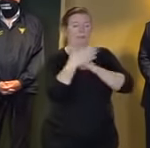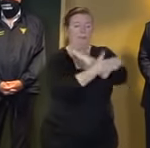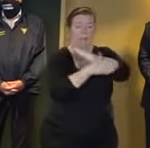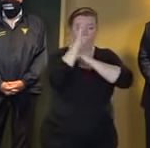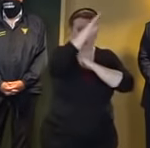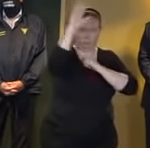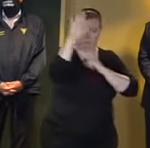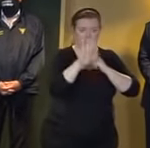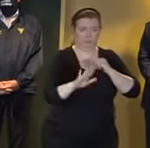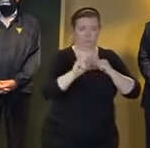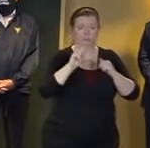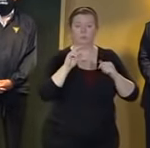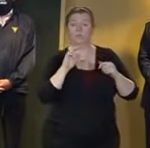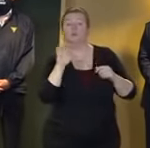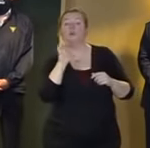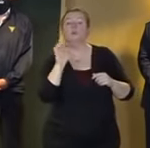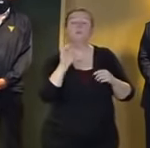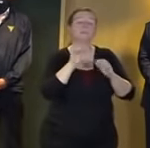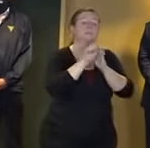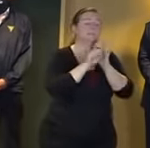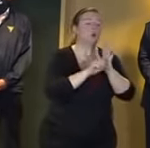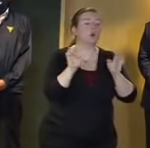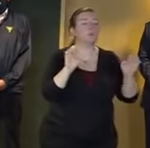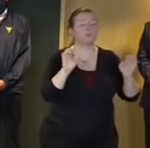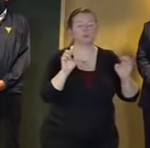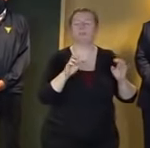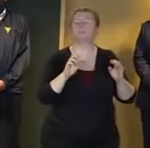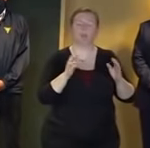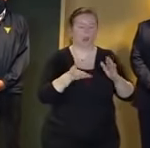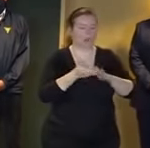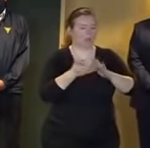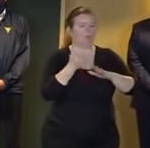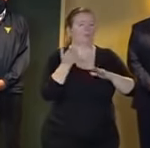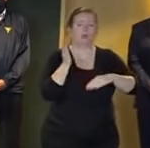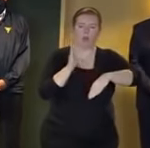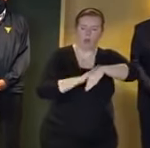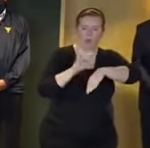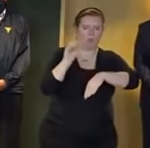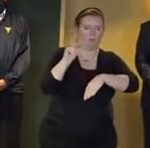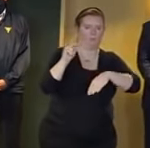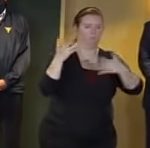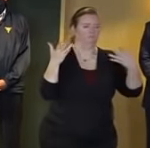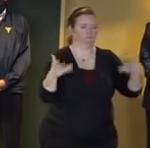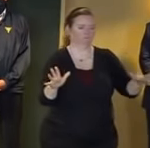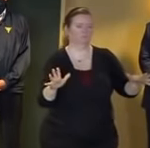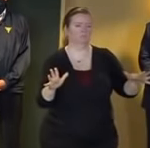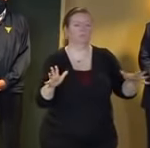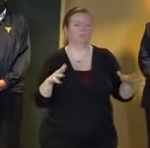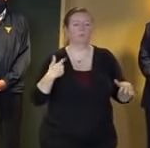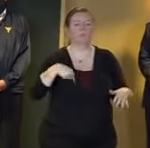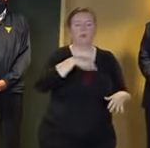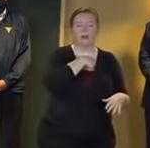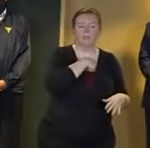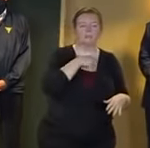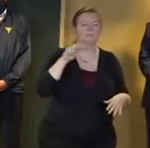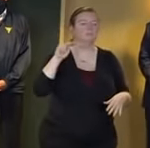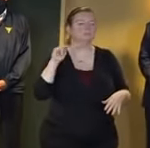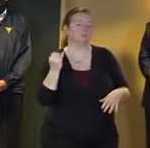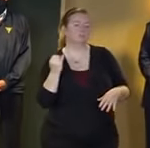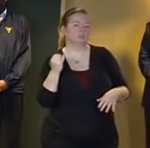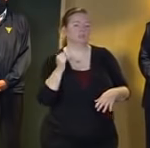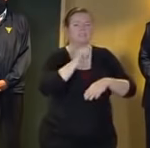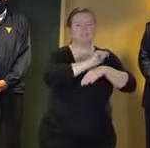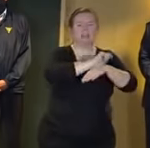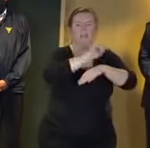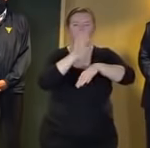centers are currently activated as far as deployable assets that we have we have our new jersey task force one which is our urban